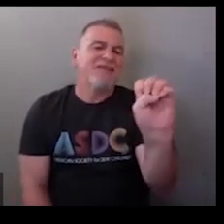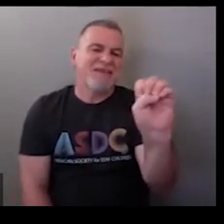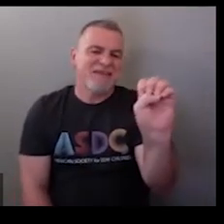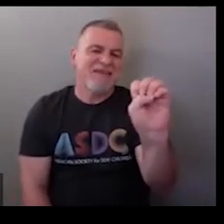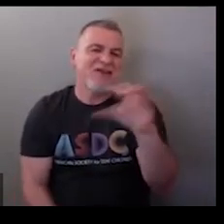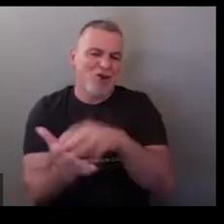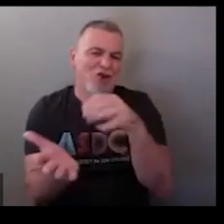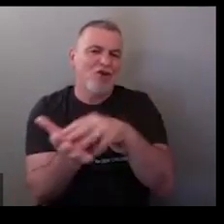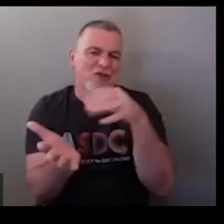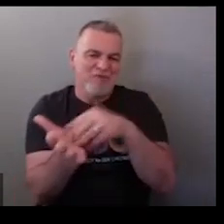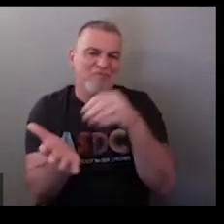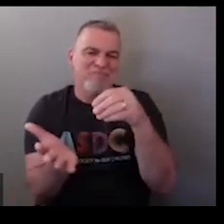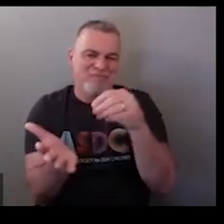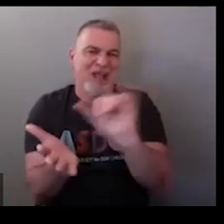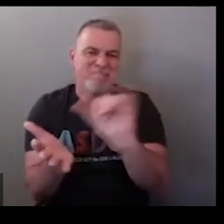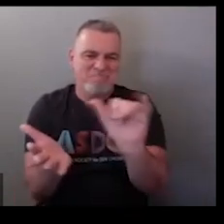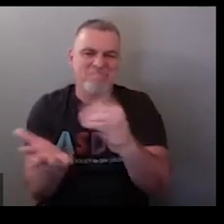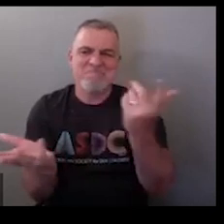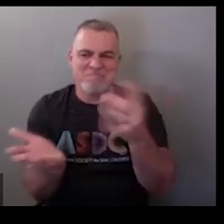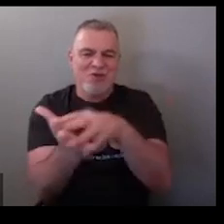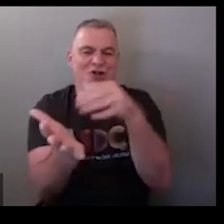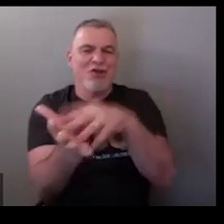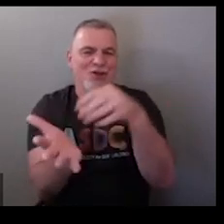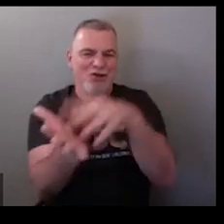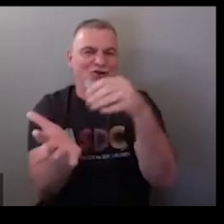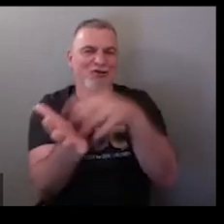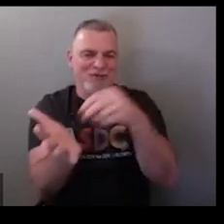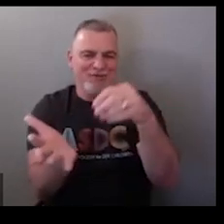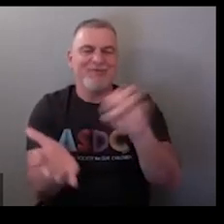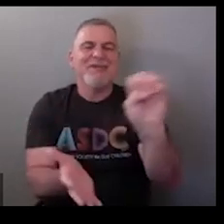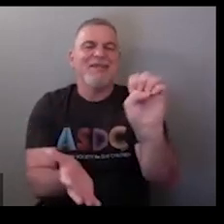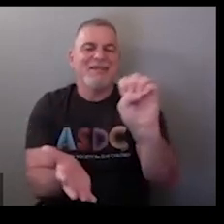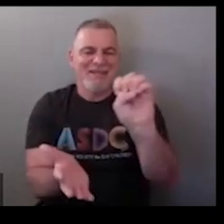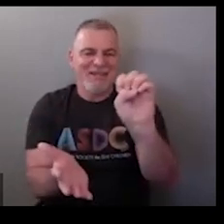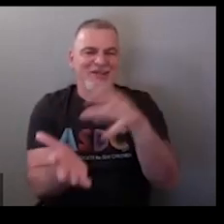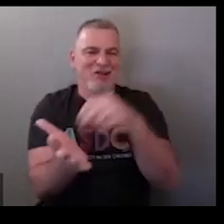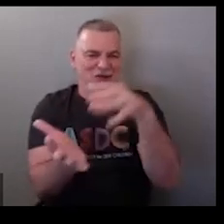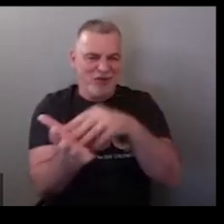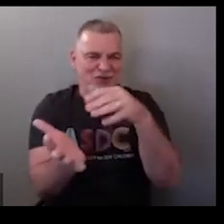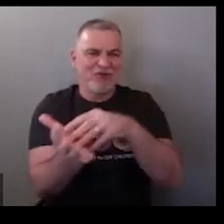okay okay and then e e-learning e-whatever the case may be so e-learning